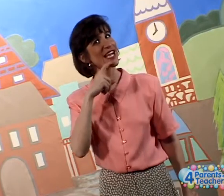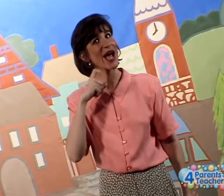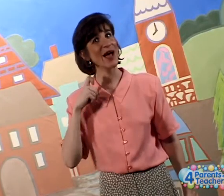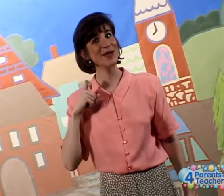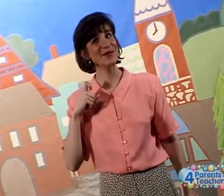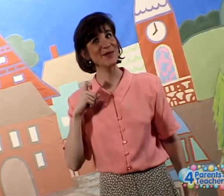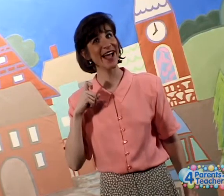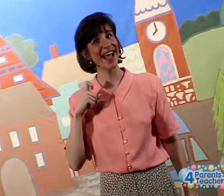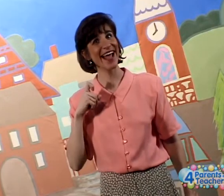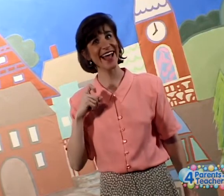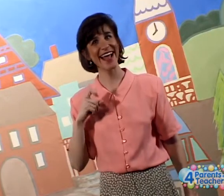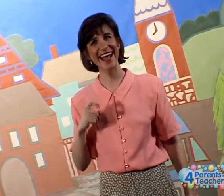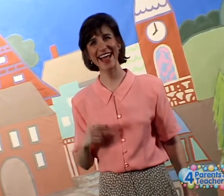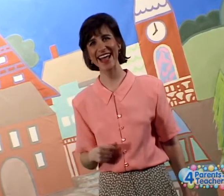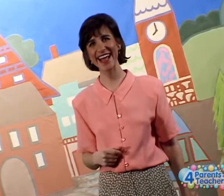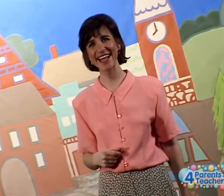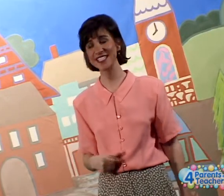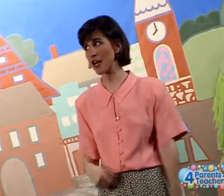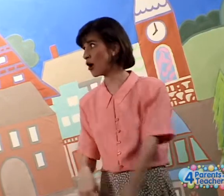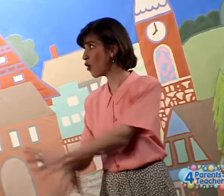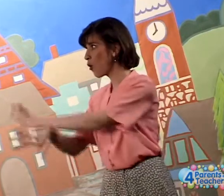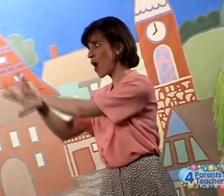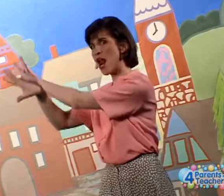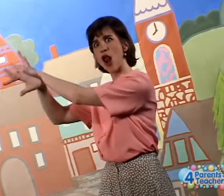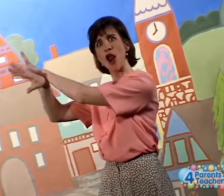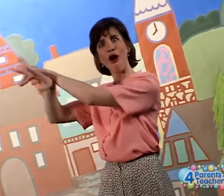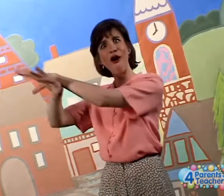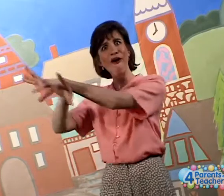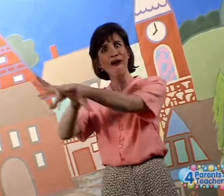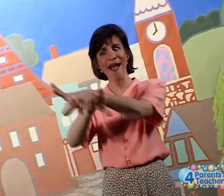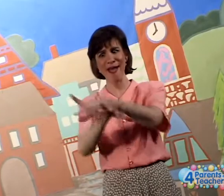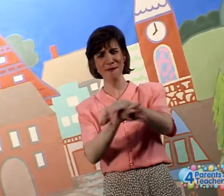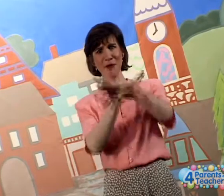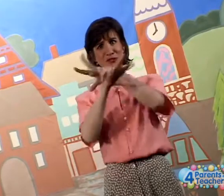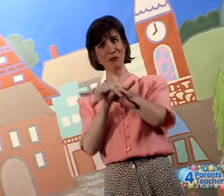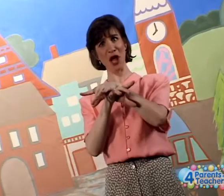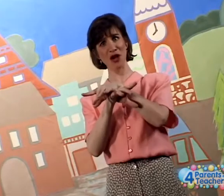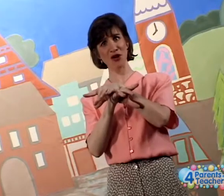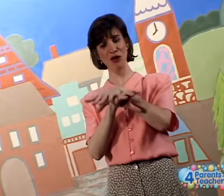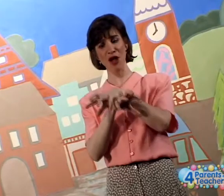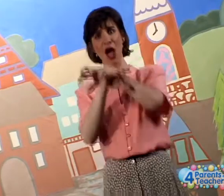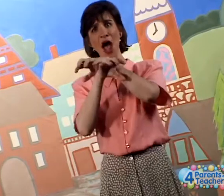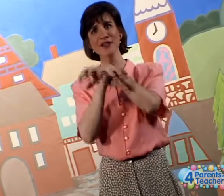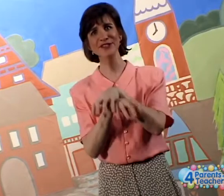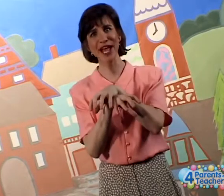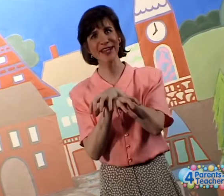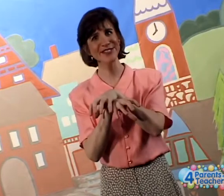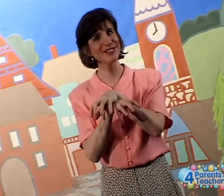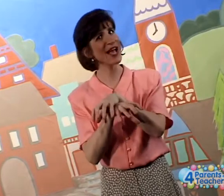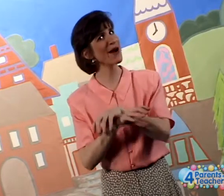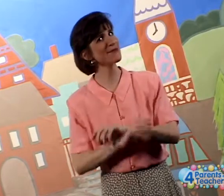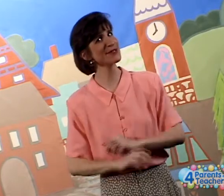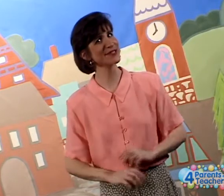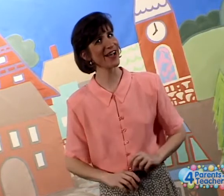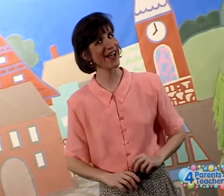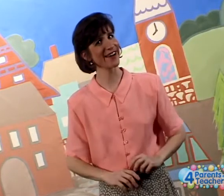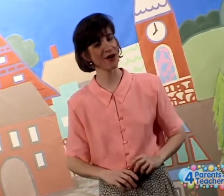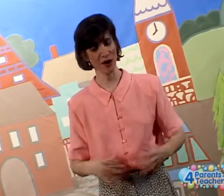and whey. When along came a spider and sat down beside her